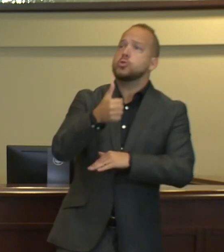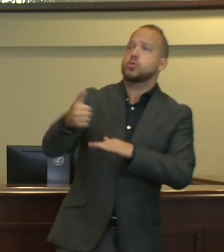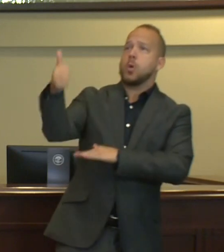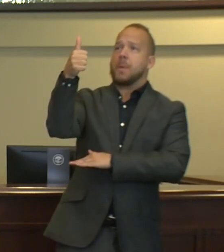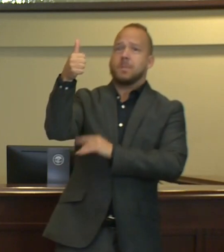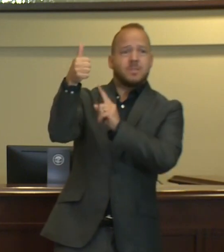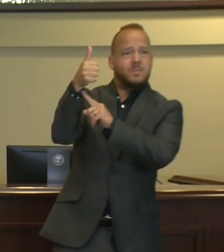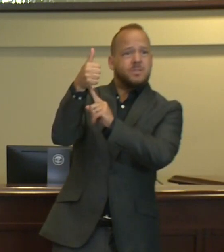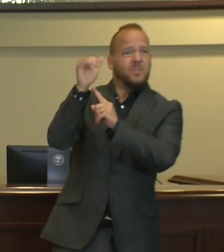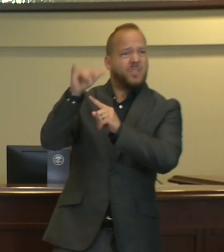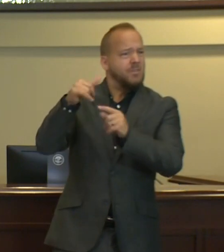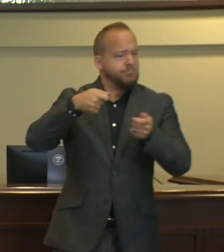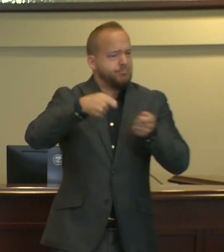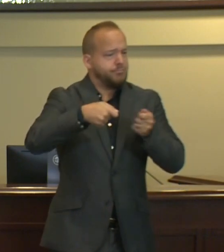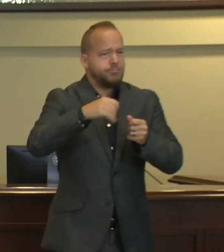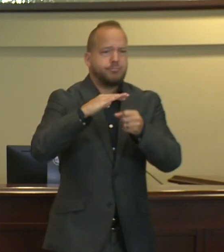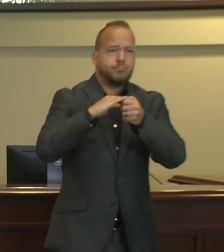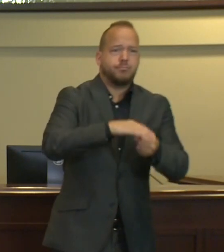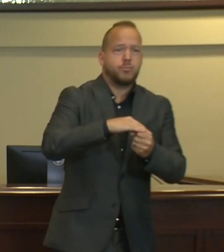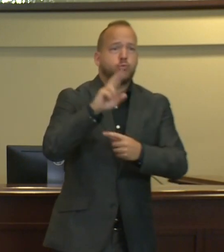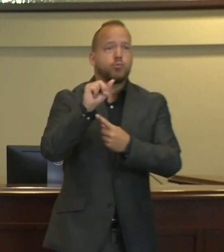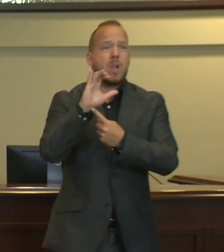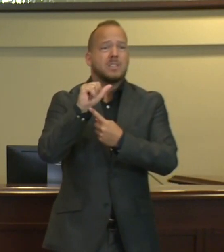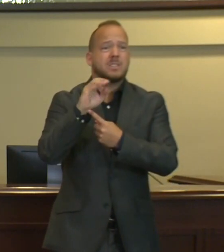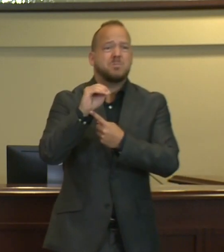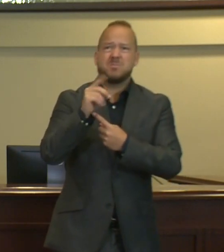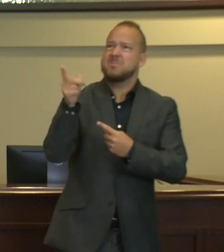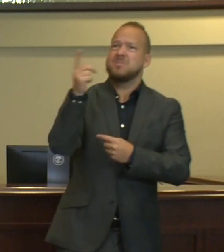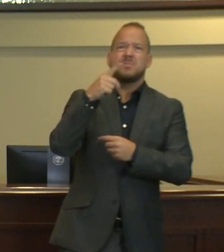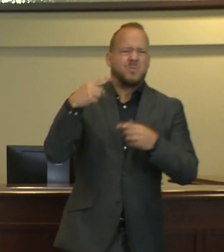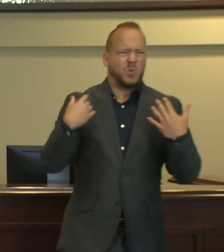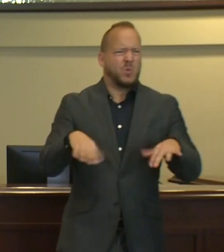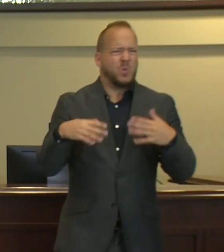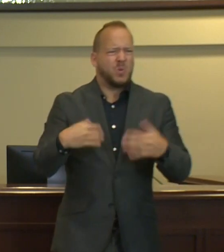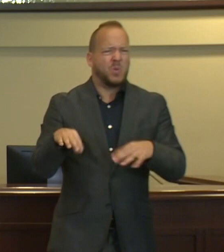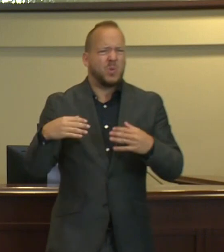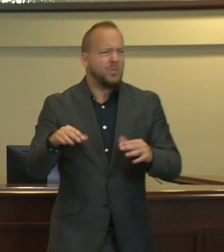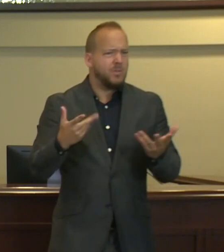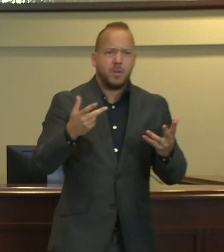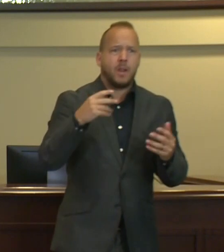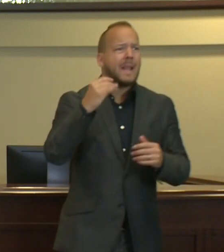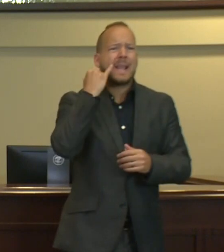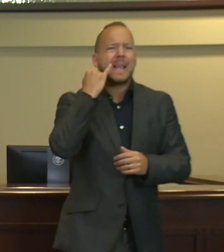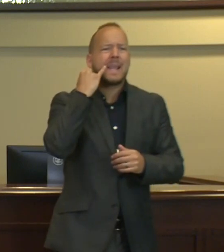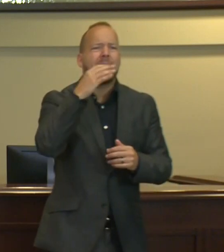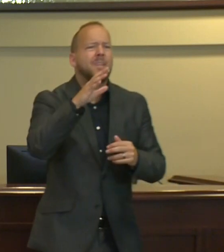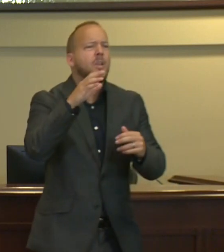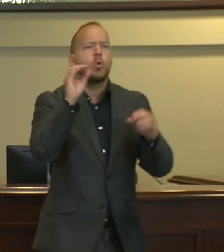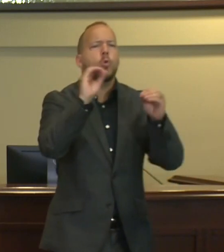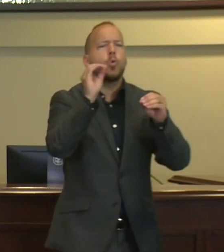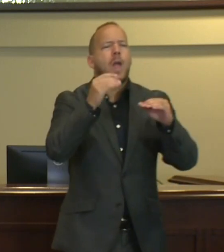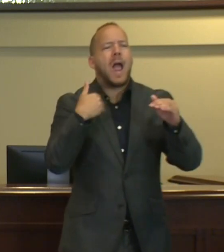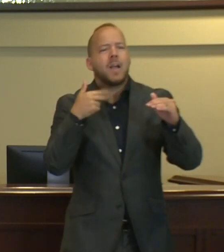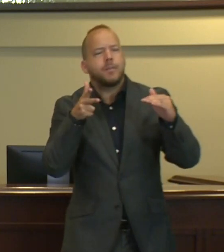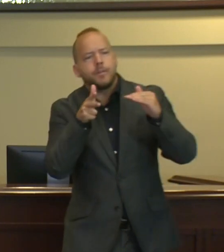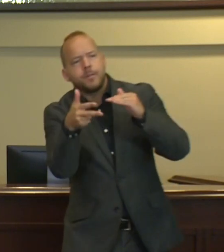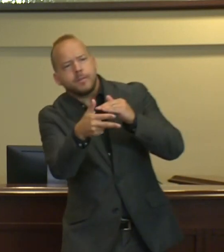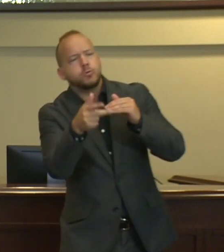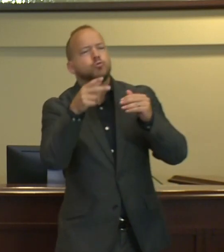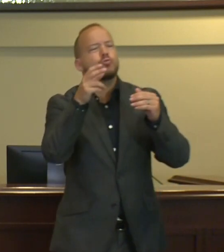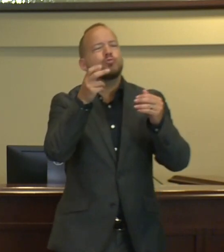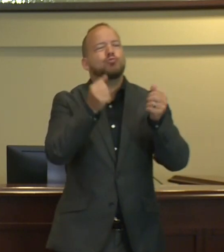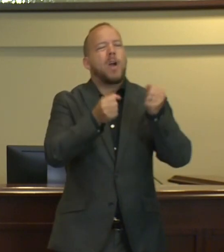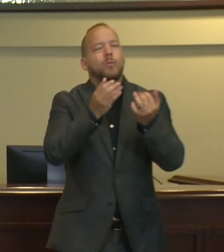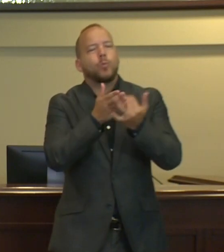Racism hasn't been quarantined. We don't have drive-through locations to test for racism. It simply shows up in overt